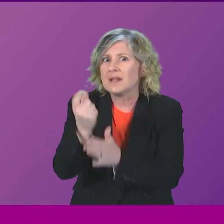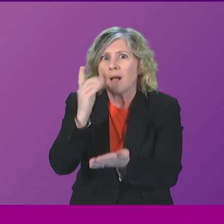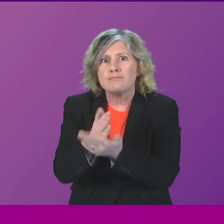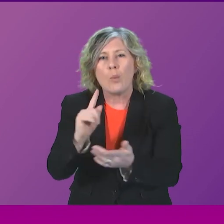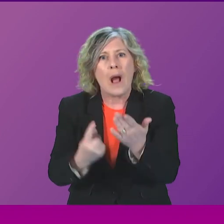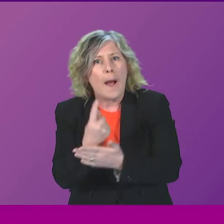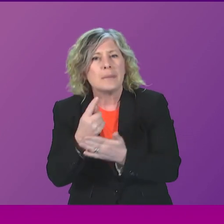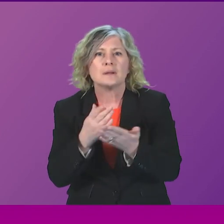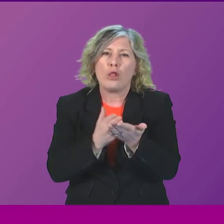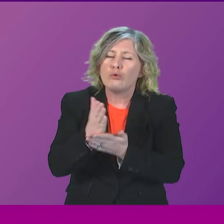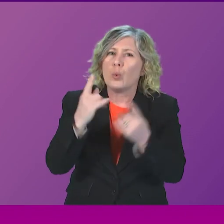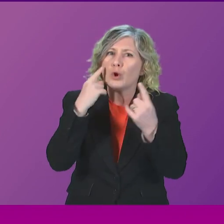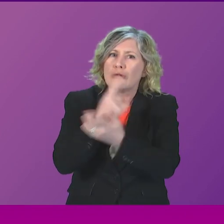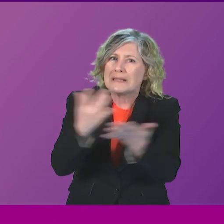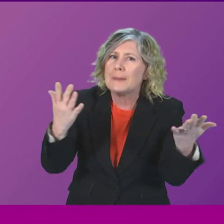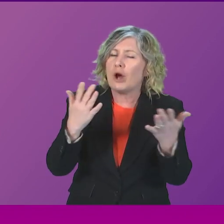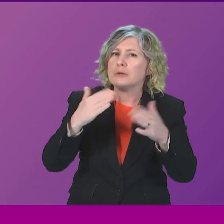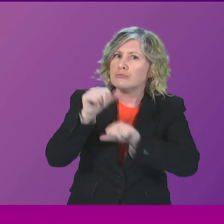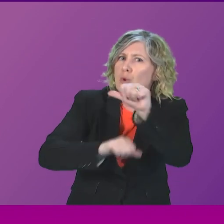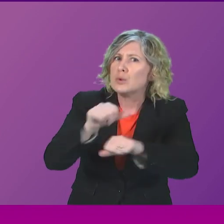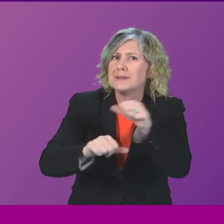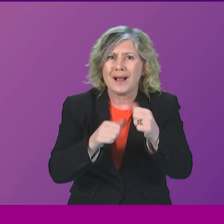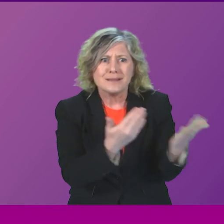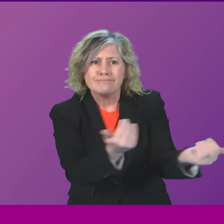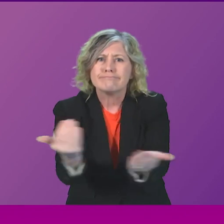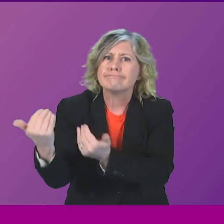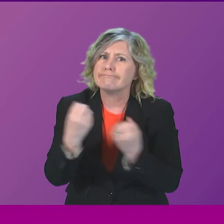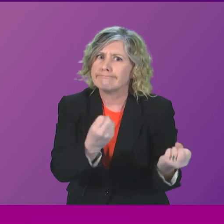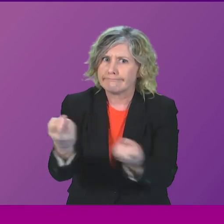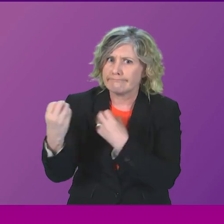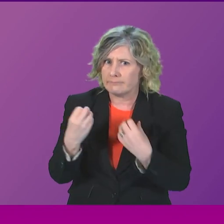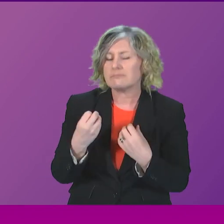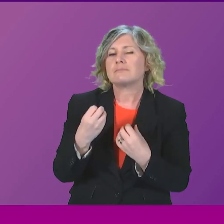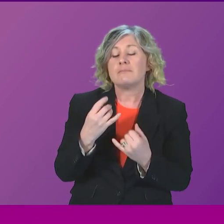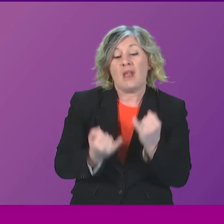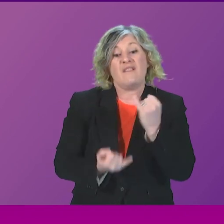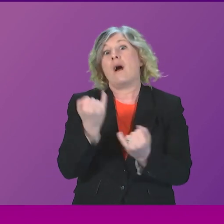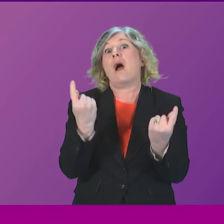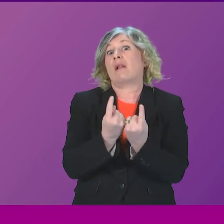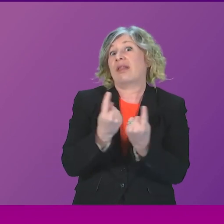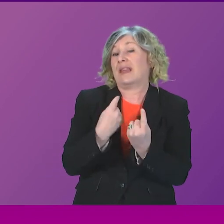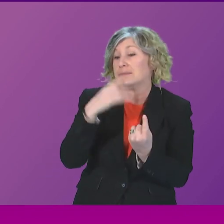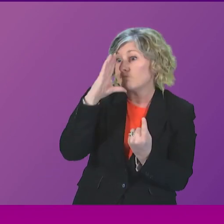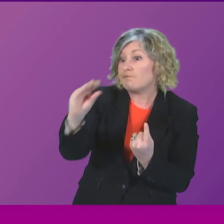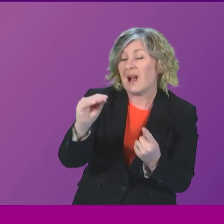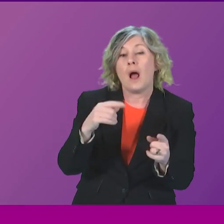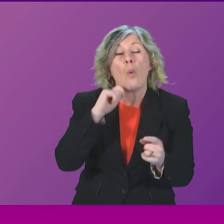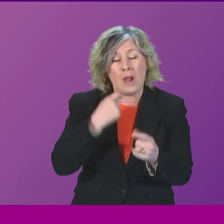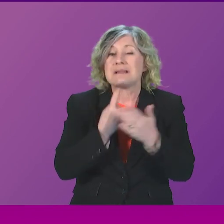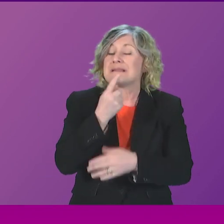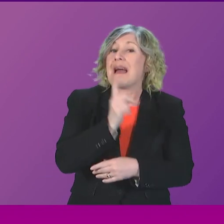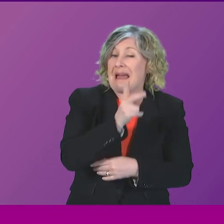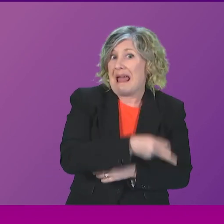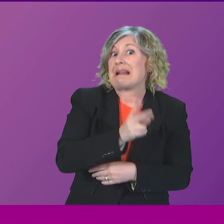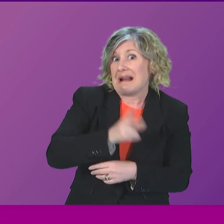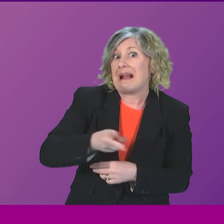a transparent way and manner. And the final thing I say to Anna Sarwa, which I am happy to repeat time and time and time again,